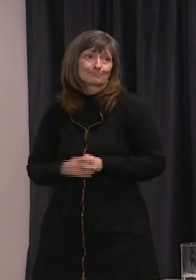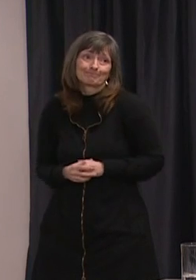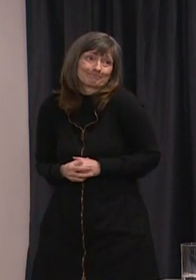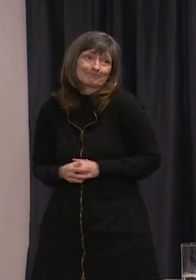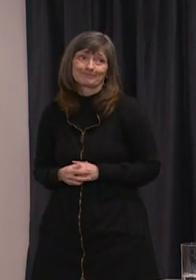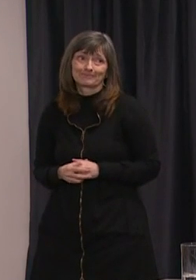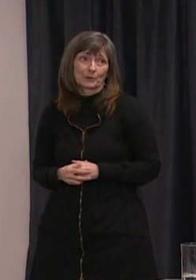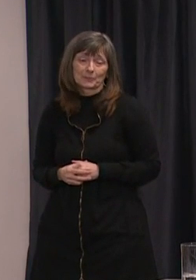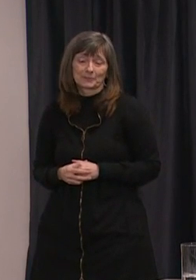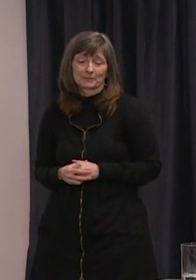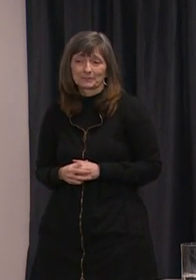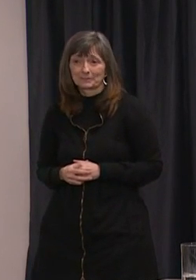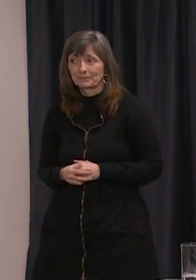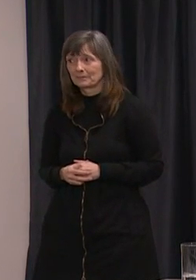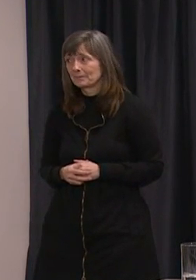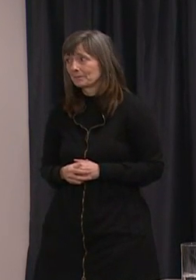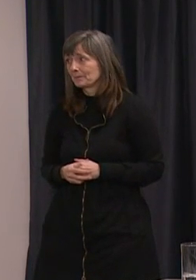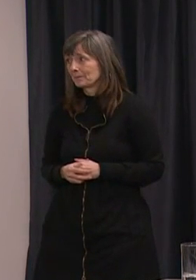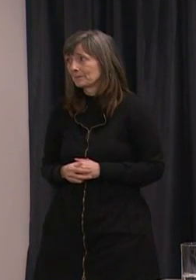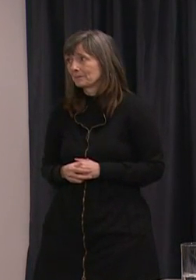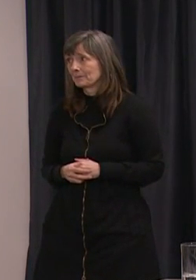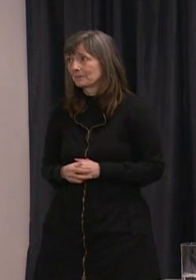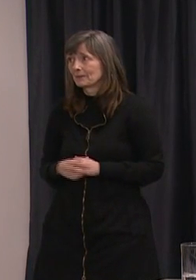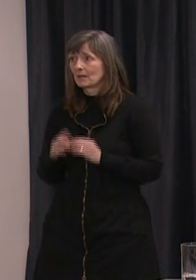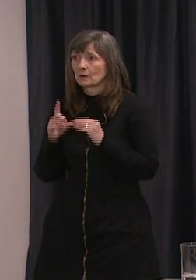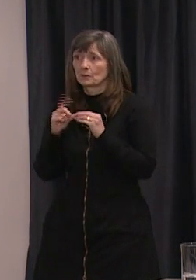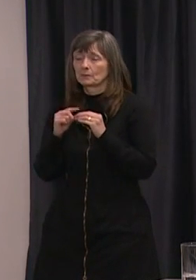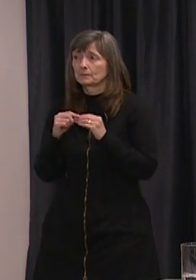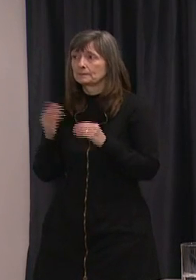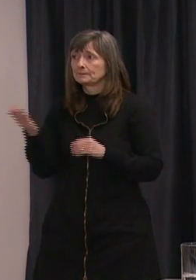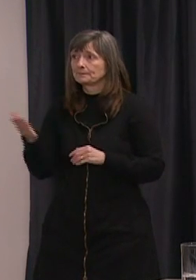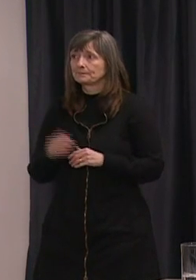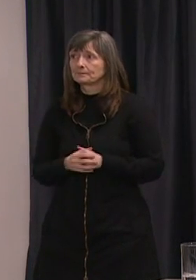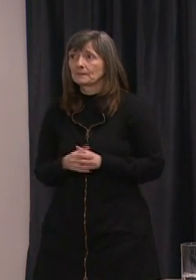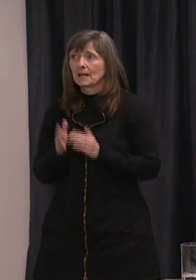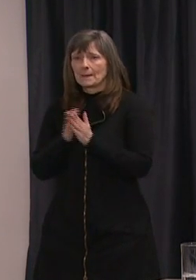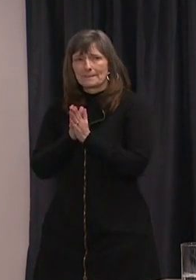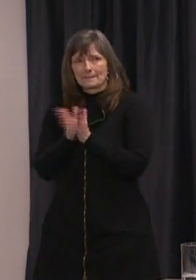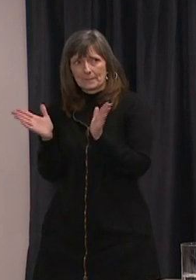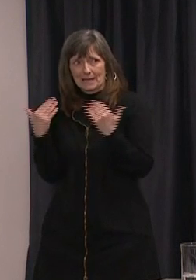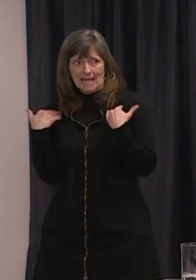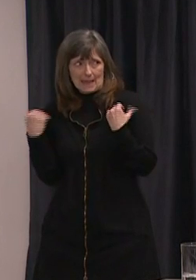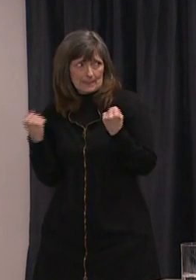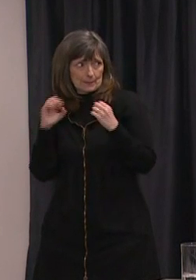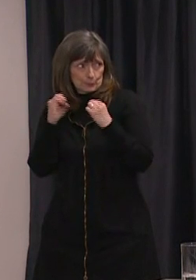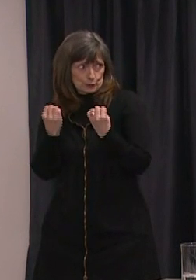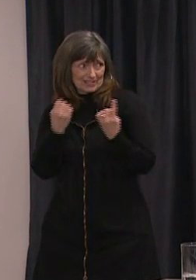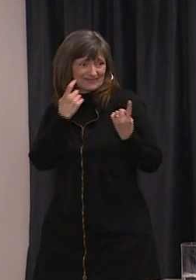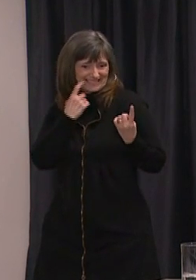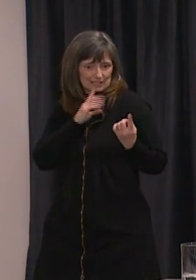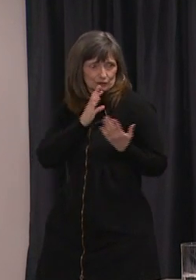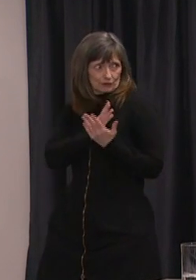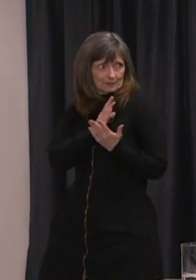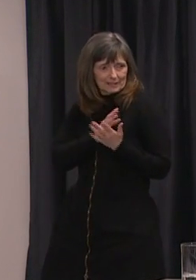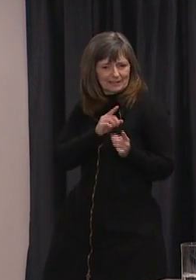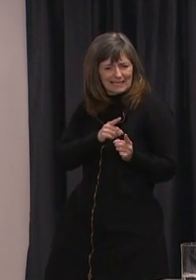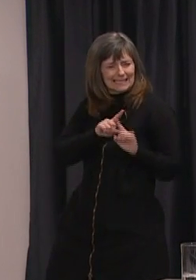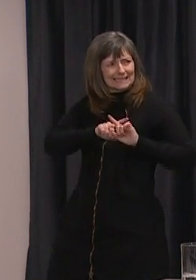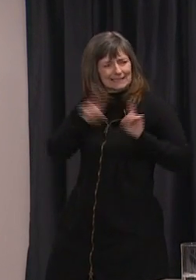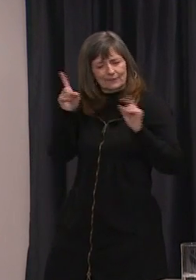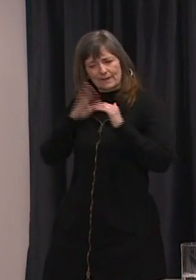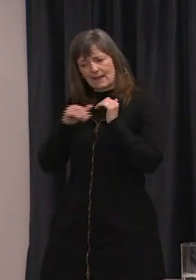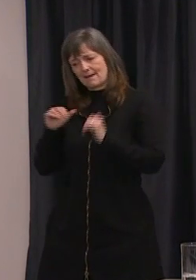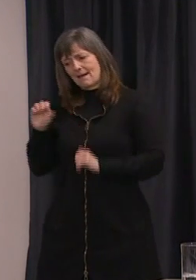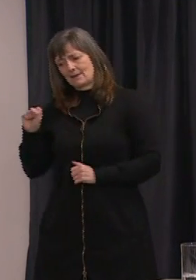you mentioned public health emergency earlier how would a public health emergency be different or